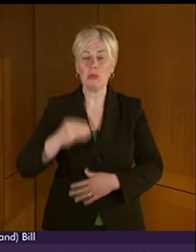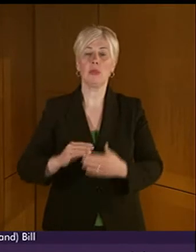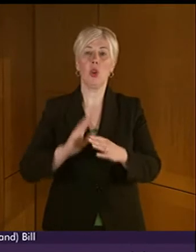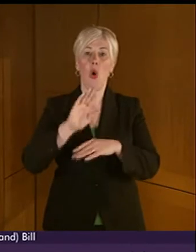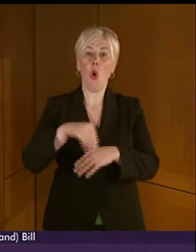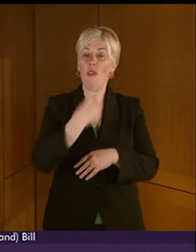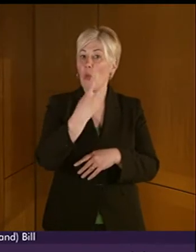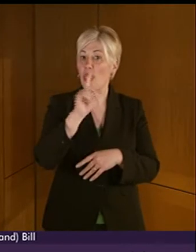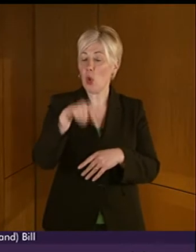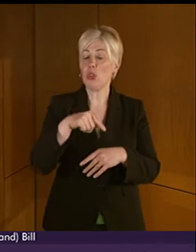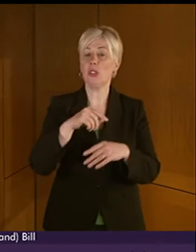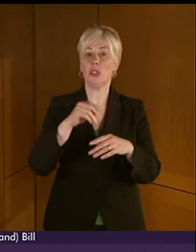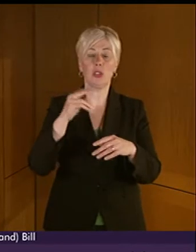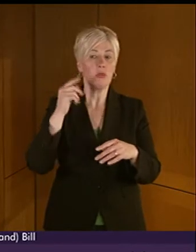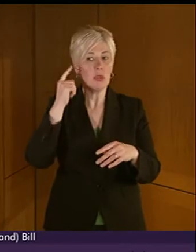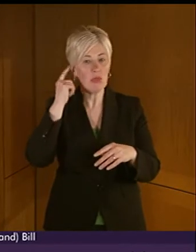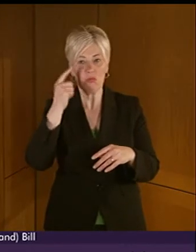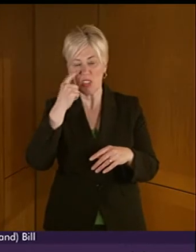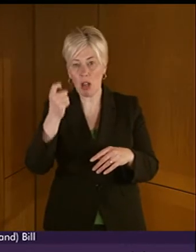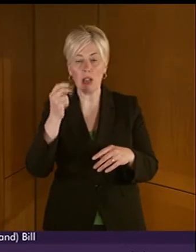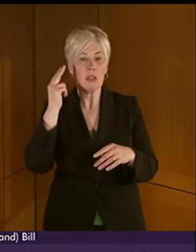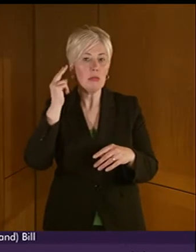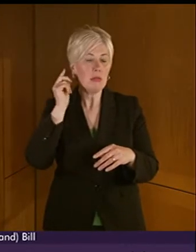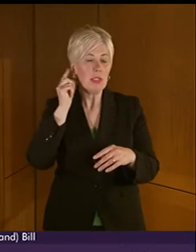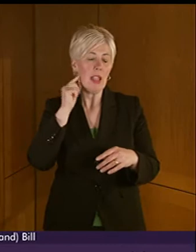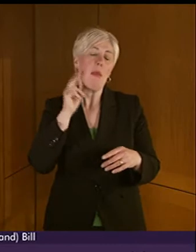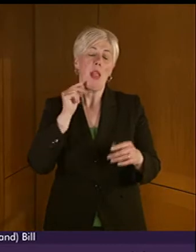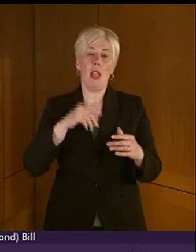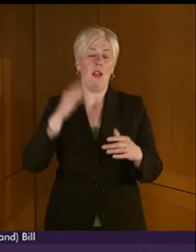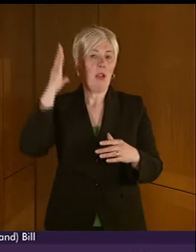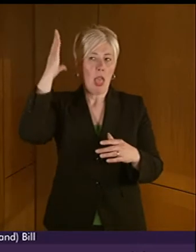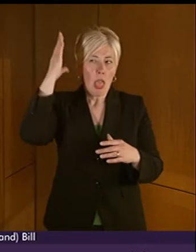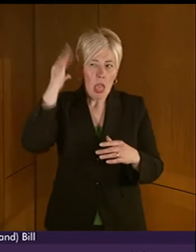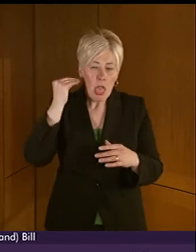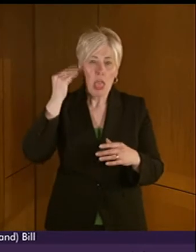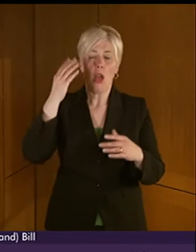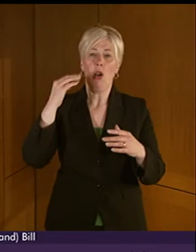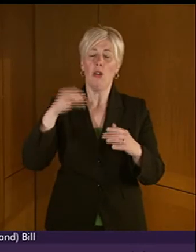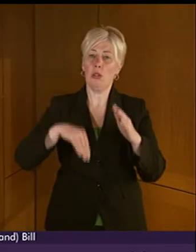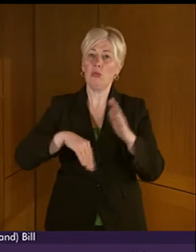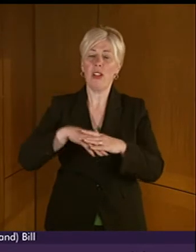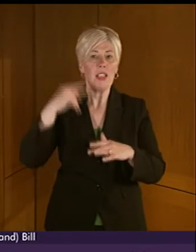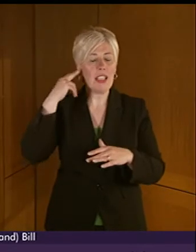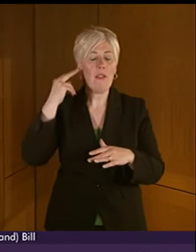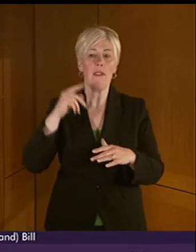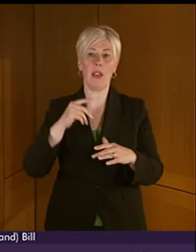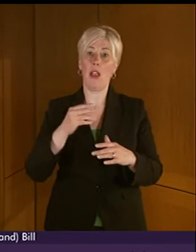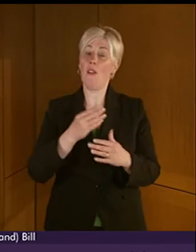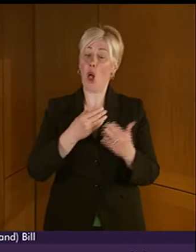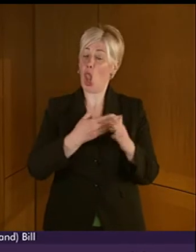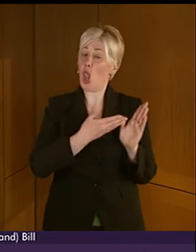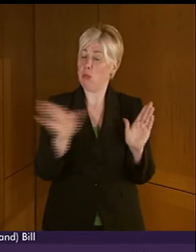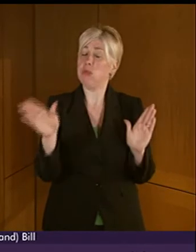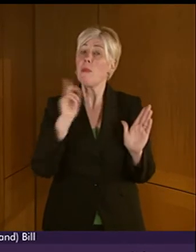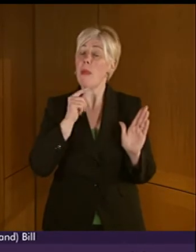under the age of 19 in Scotland have severe or profound hearing loss. For many of these young people, BSL is the only method of